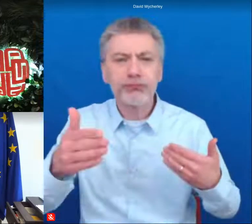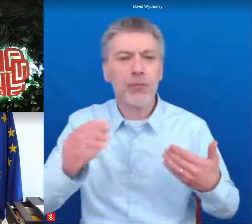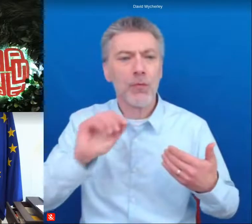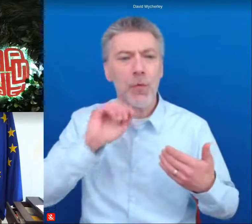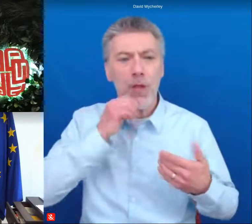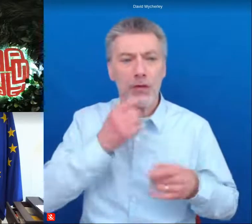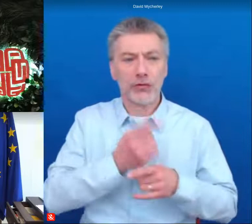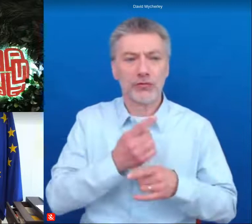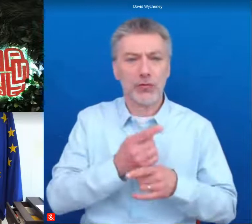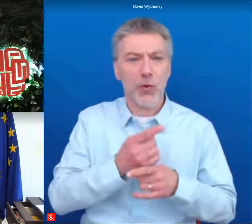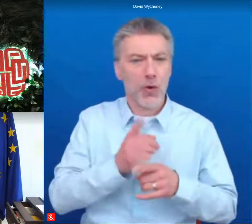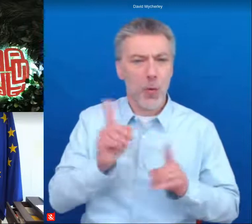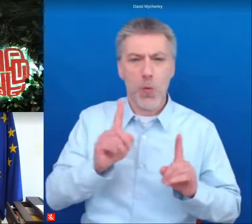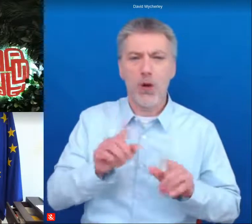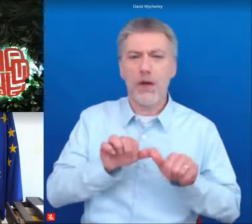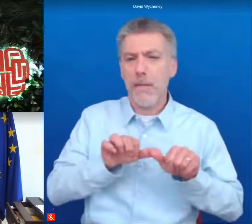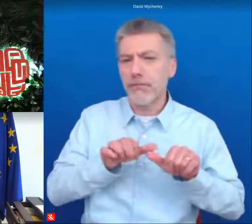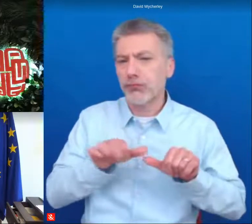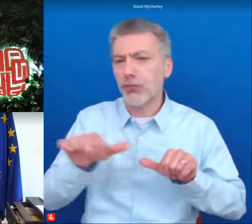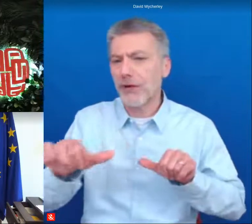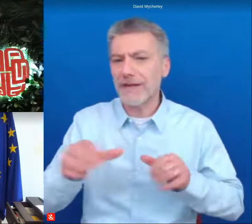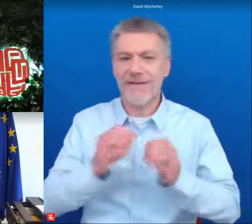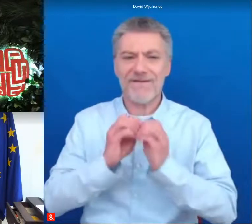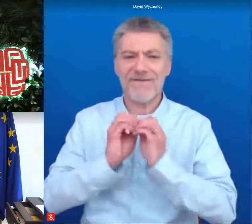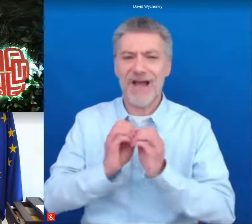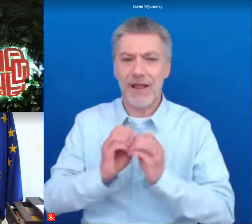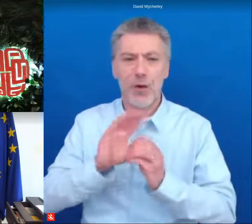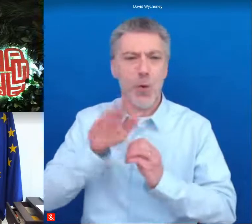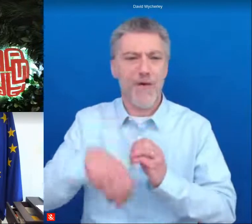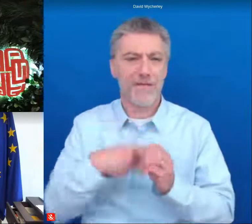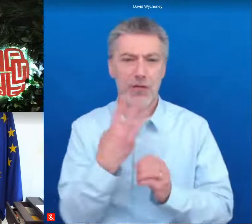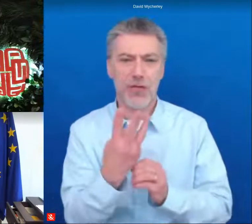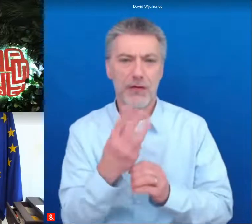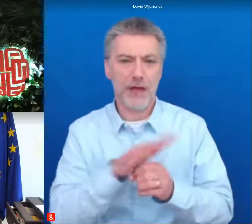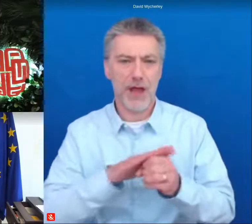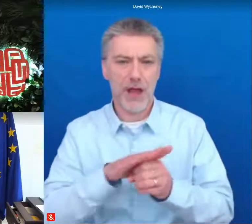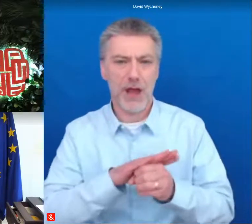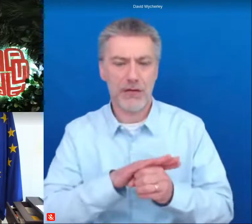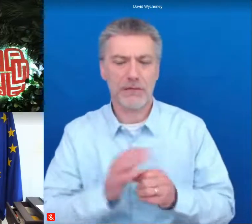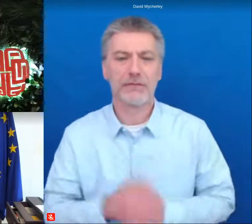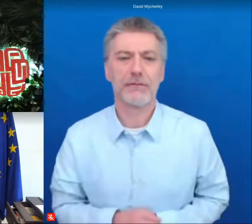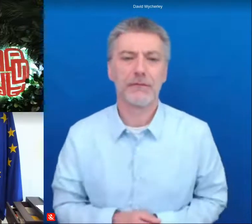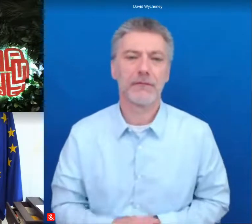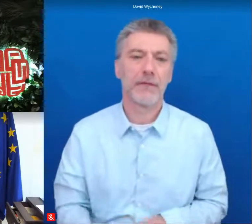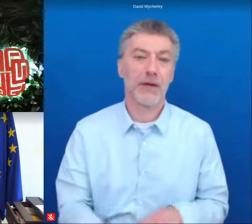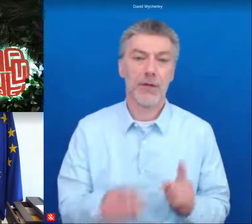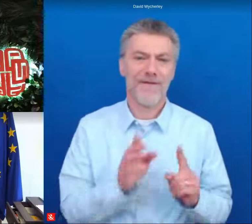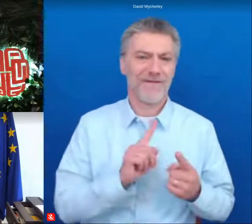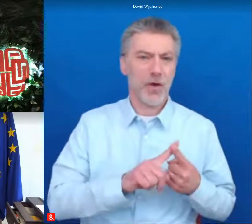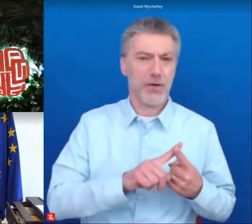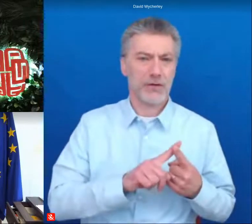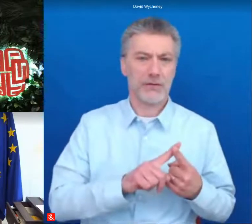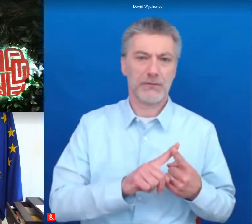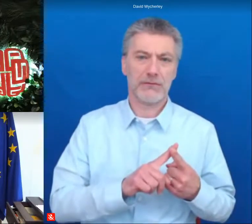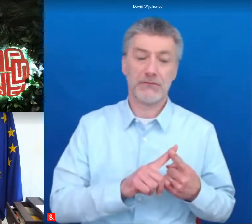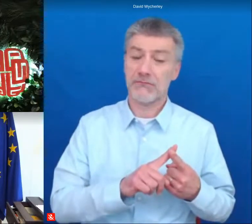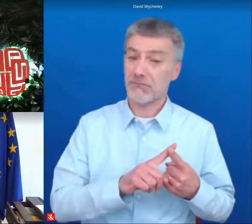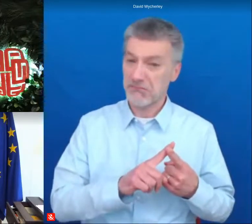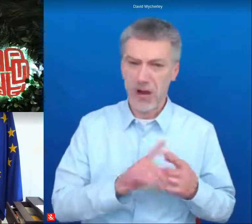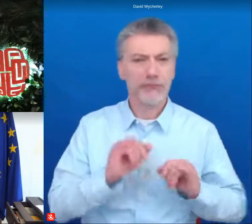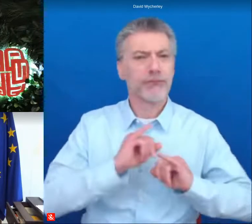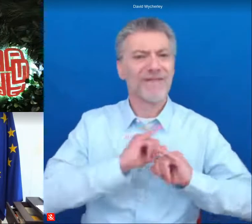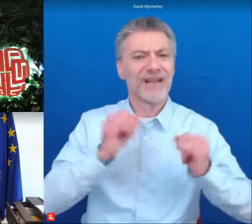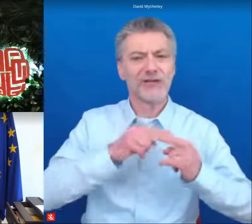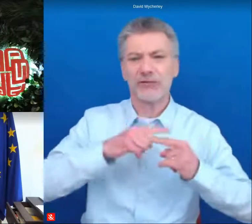progressive values to bear on three questions first can we break the vicious circle